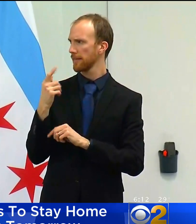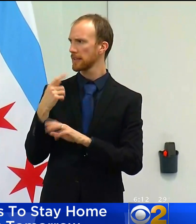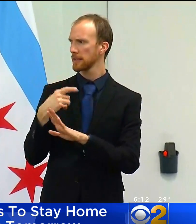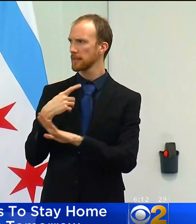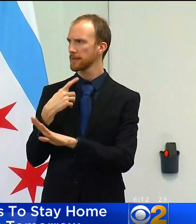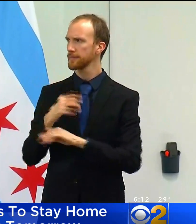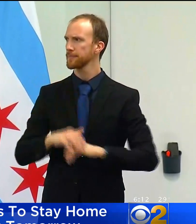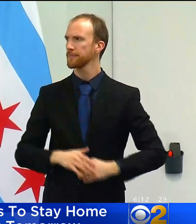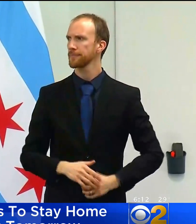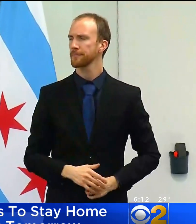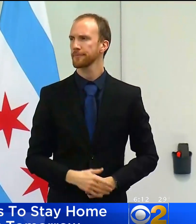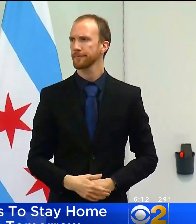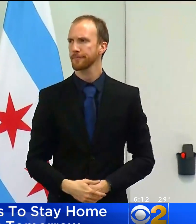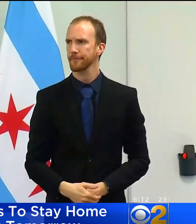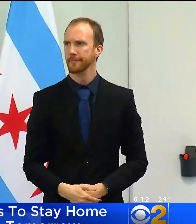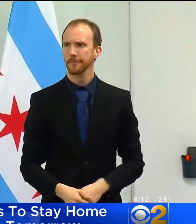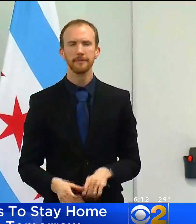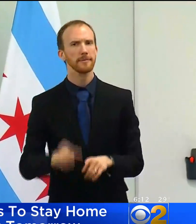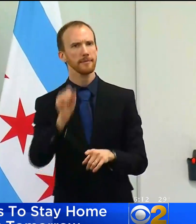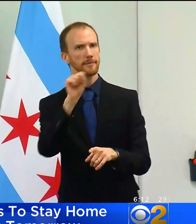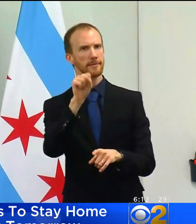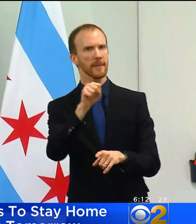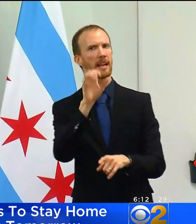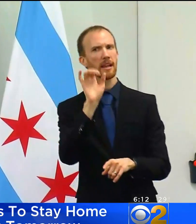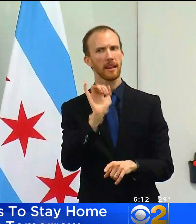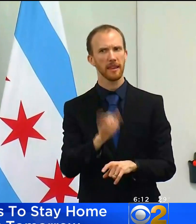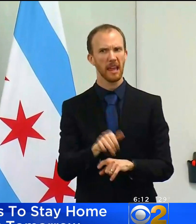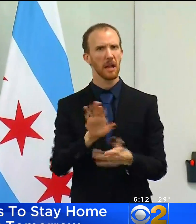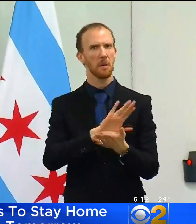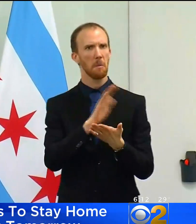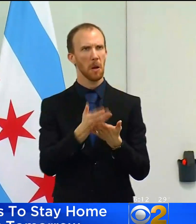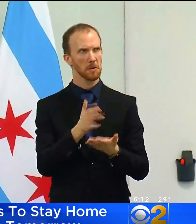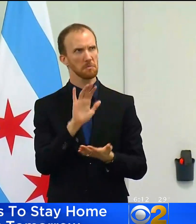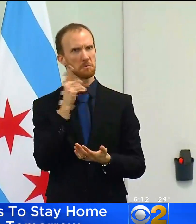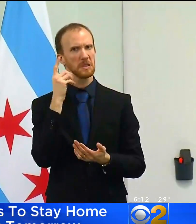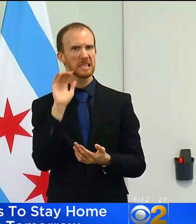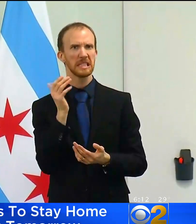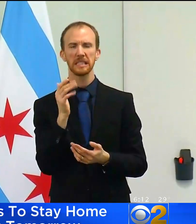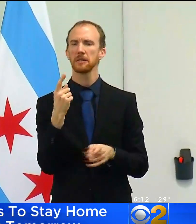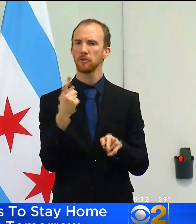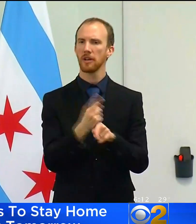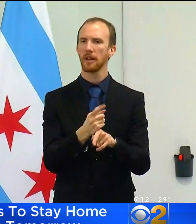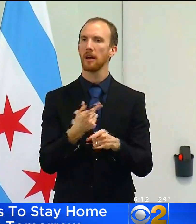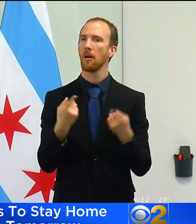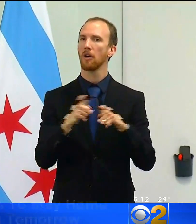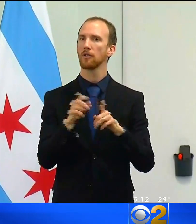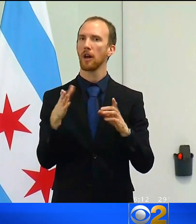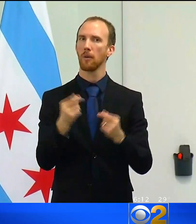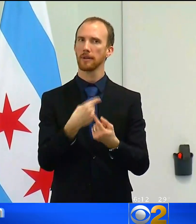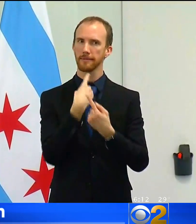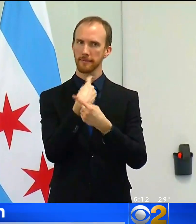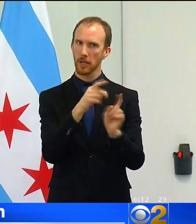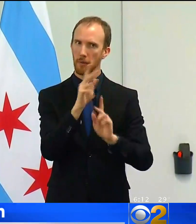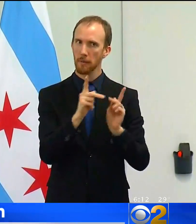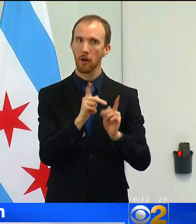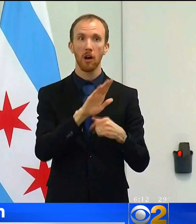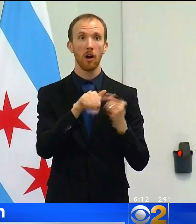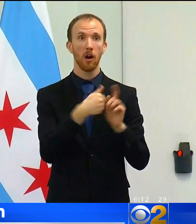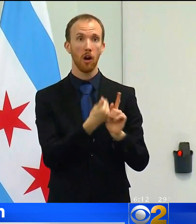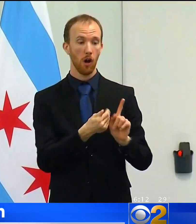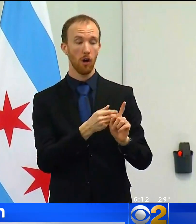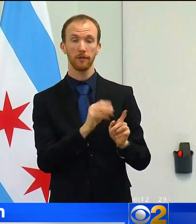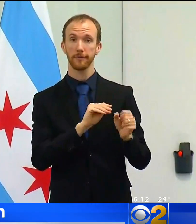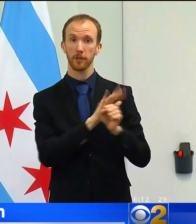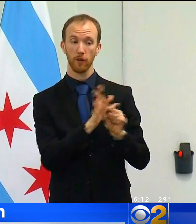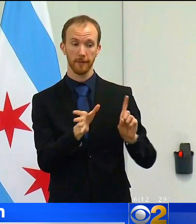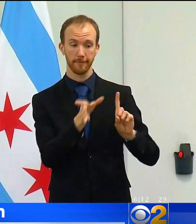Yes, that number sounds about right. I also want to remind people that we do publish all of our COVID cases online